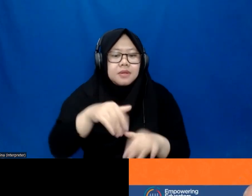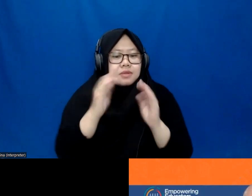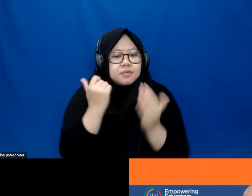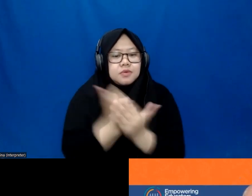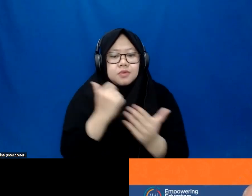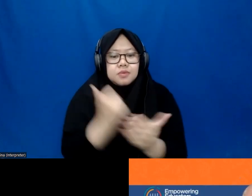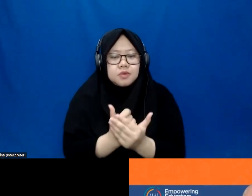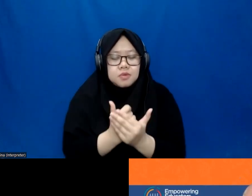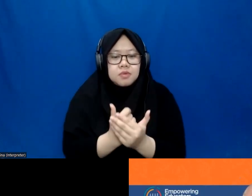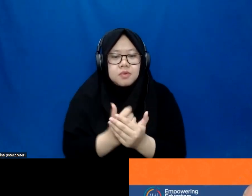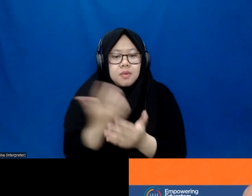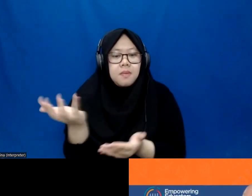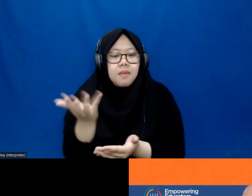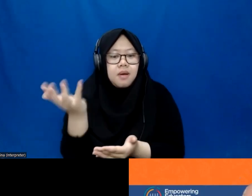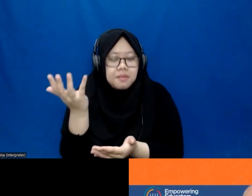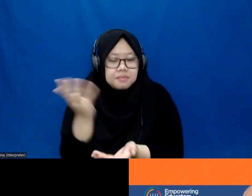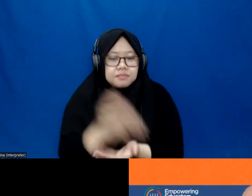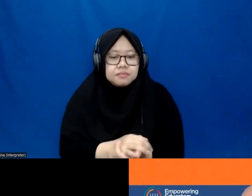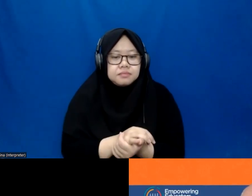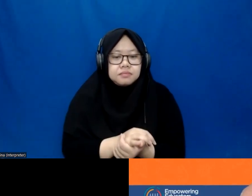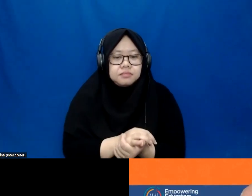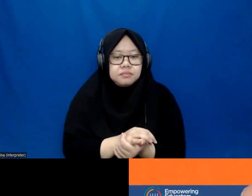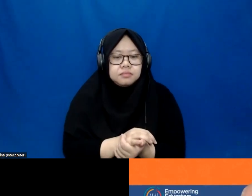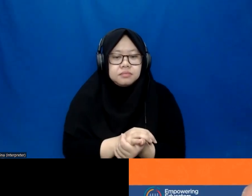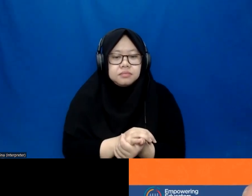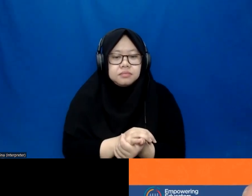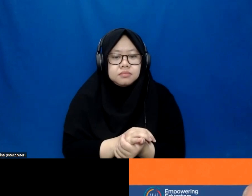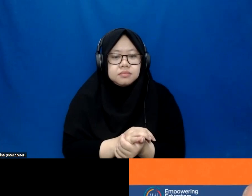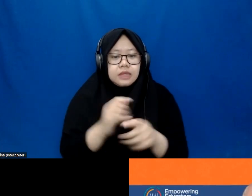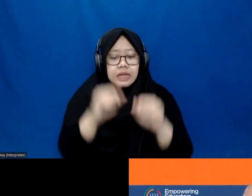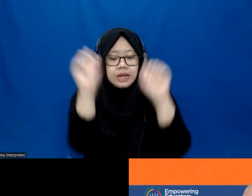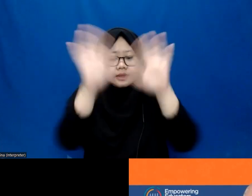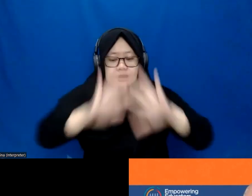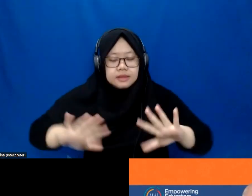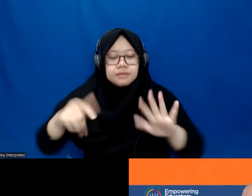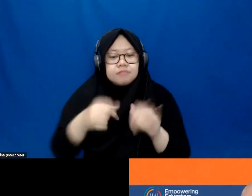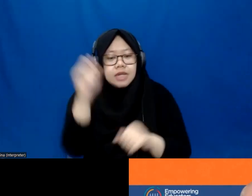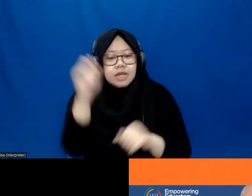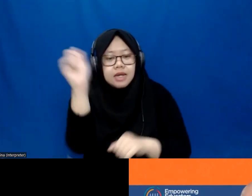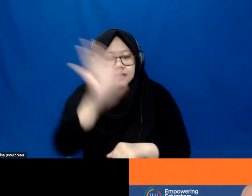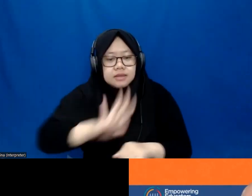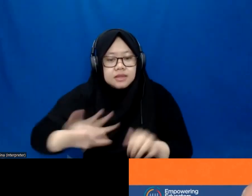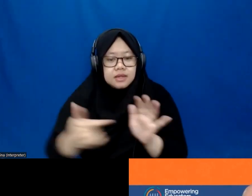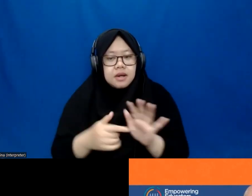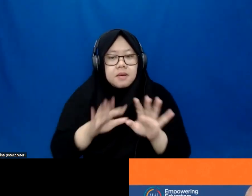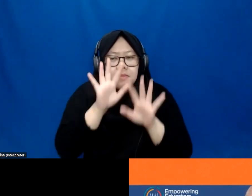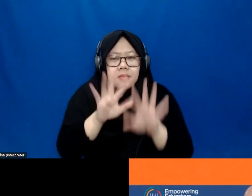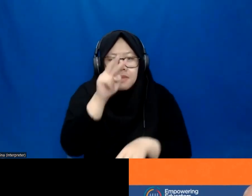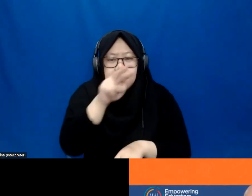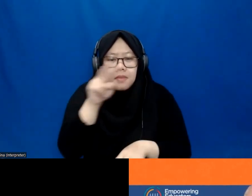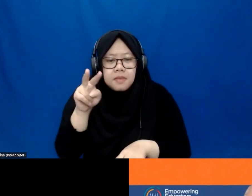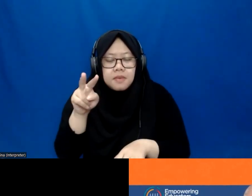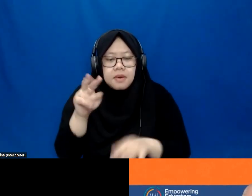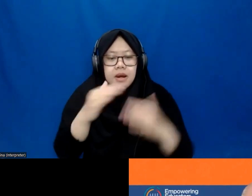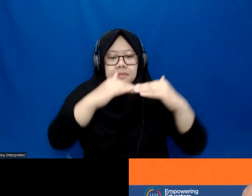very prohibitive. In fact, in Asia, we can see that, you know, you can already see this wide